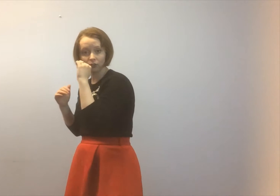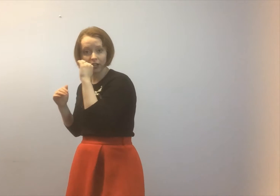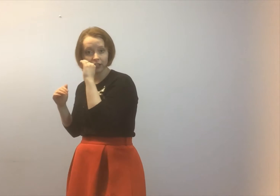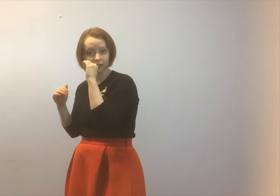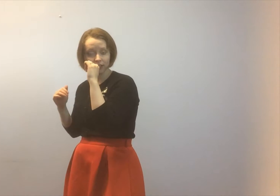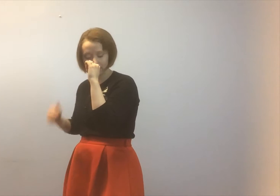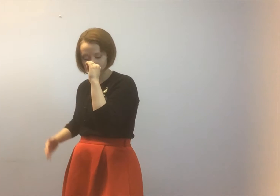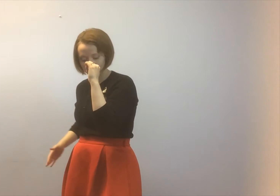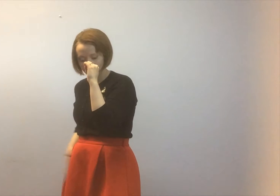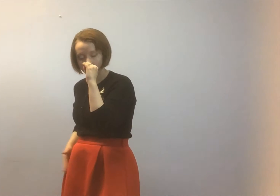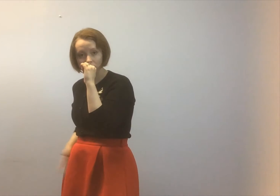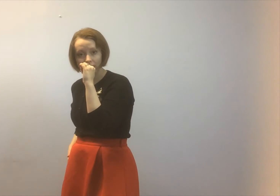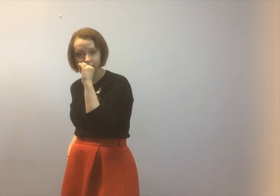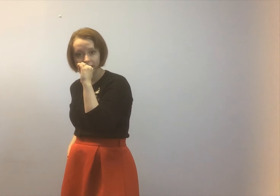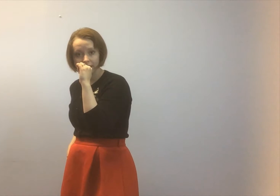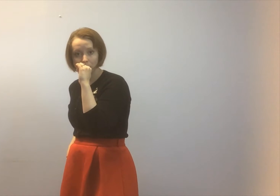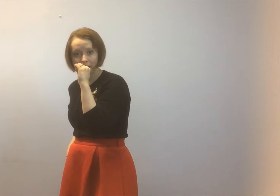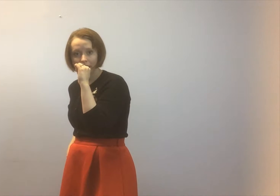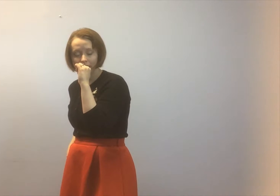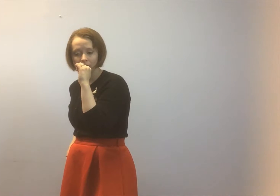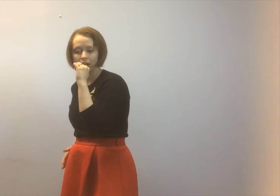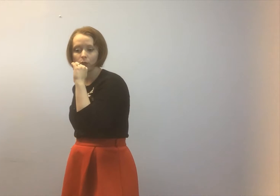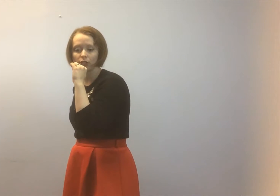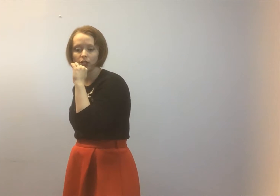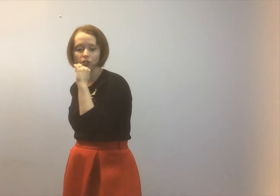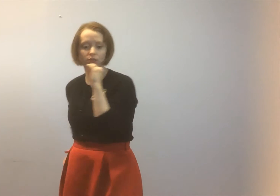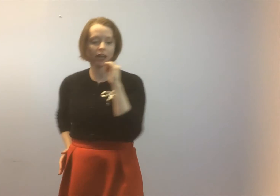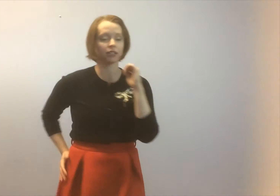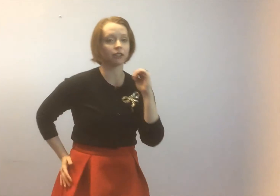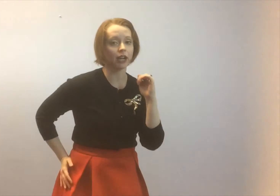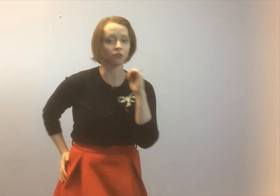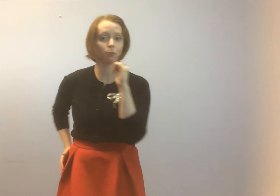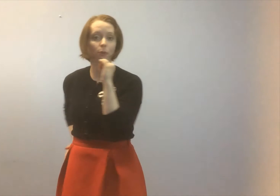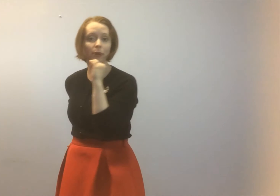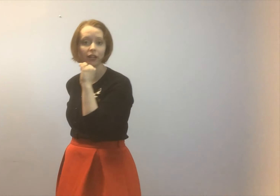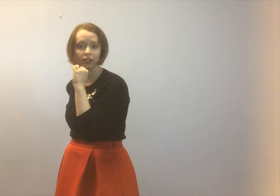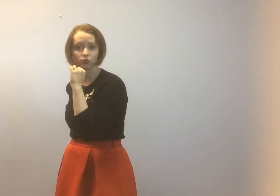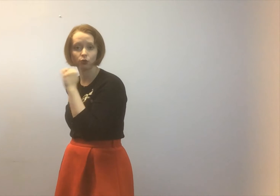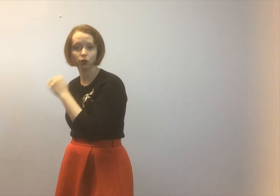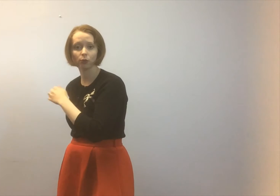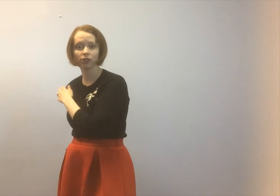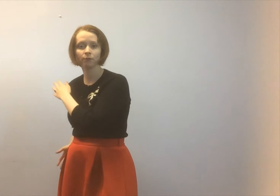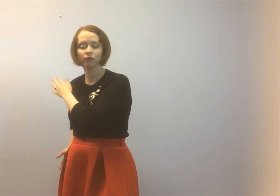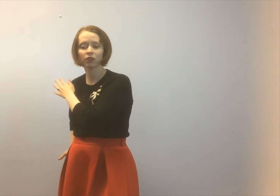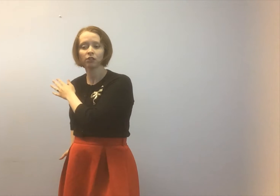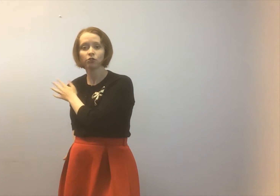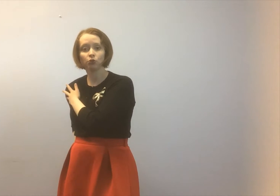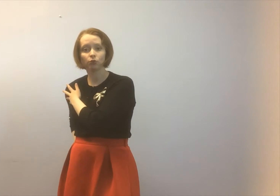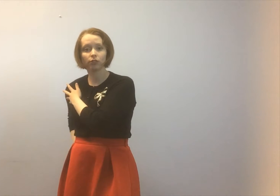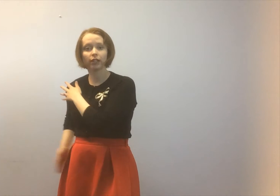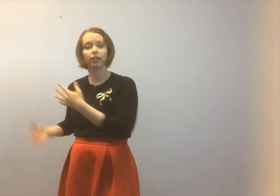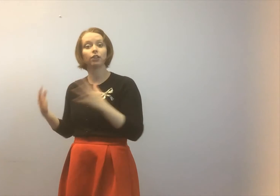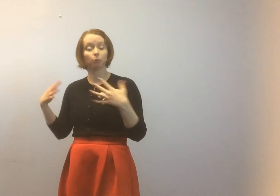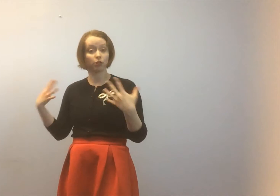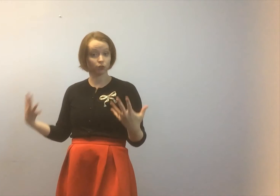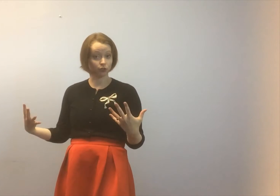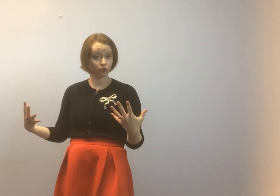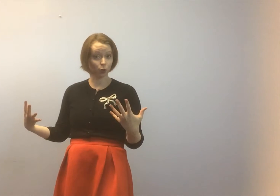our fighting stance our right leg is back and we're gonna use that to kind of propel us forward so you I'm gonna do this in slow